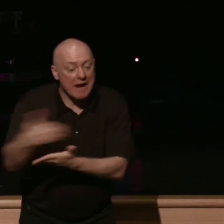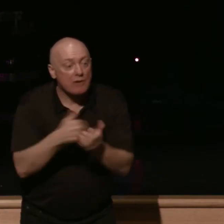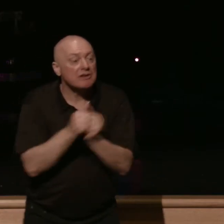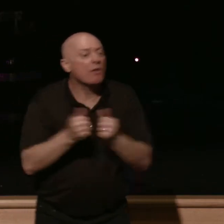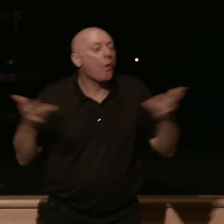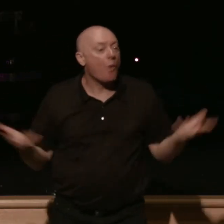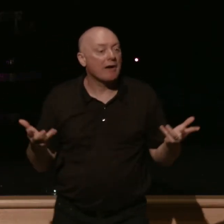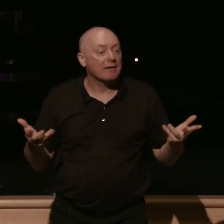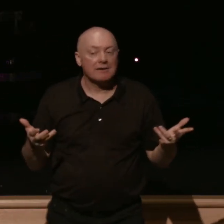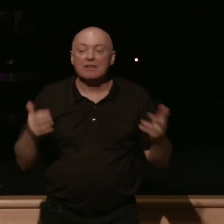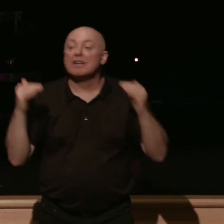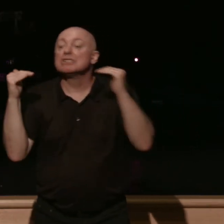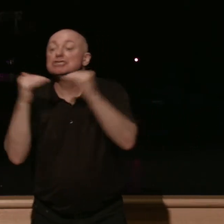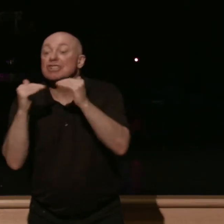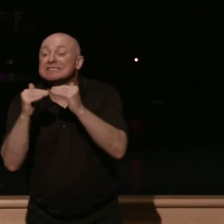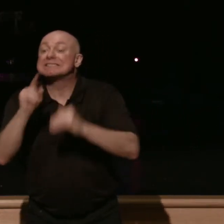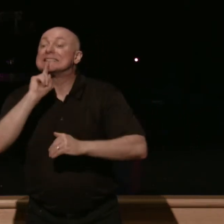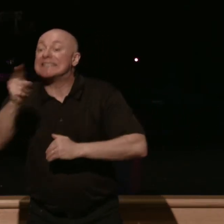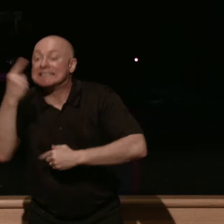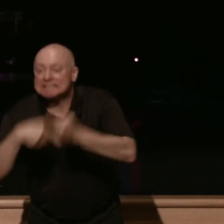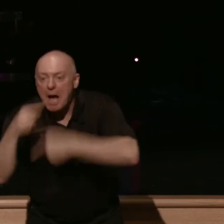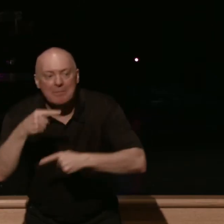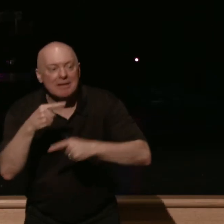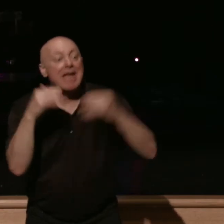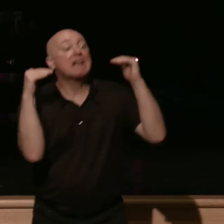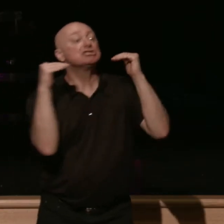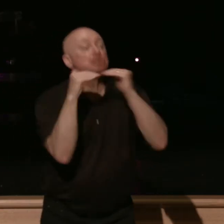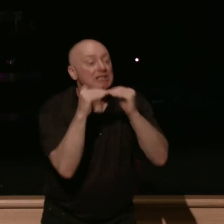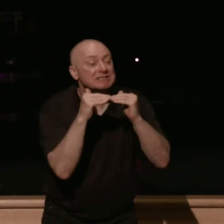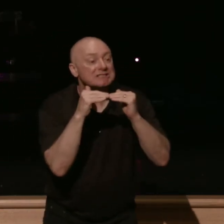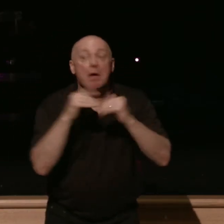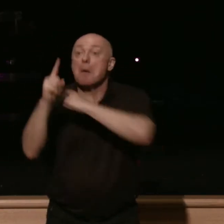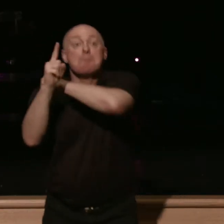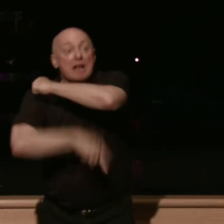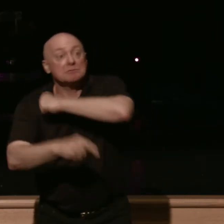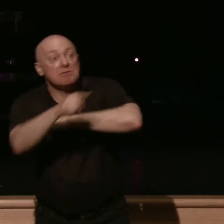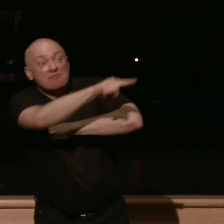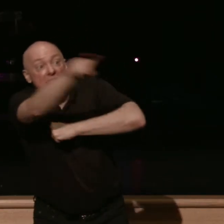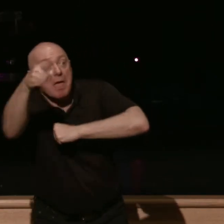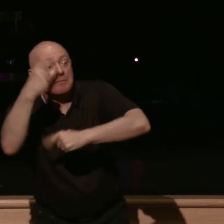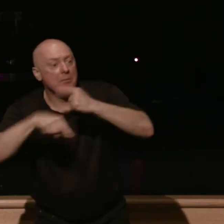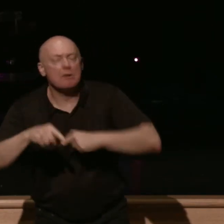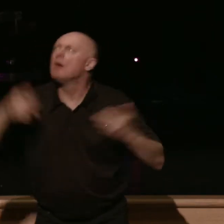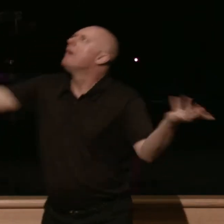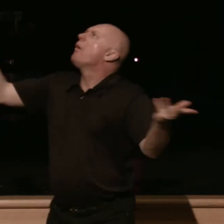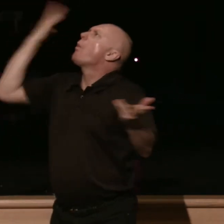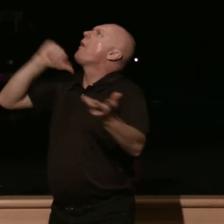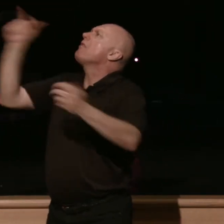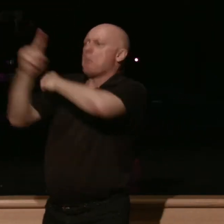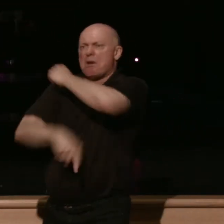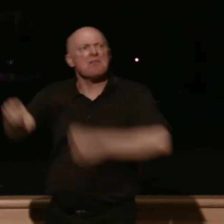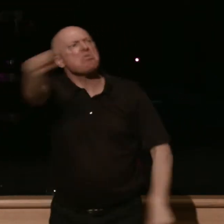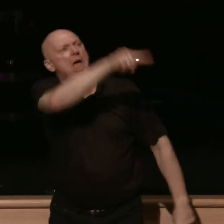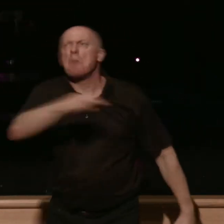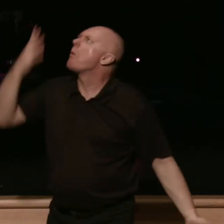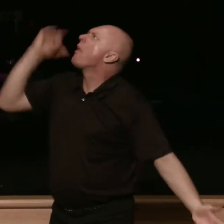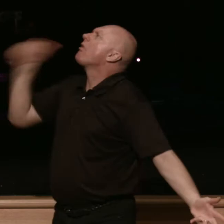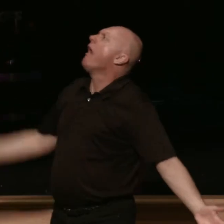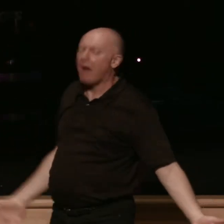justice is coming justice is coming they're asking for the god of justice get ready israel because here he